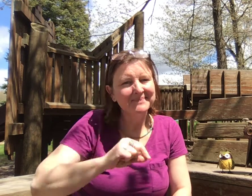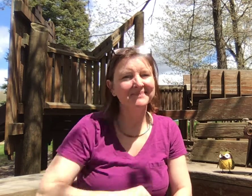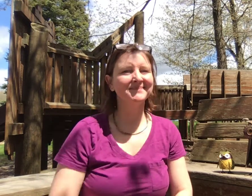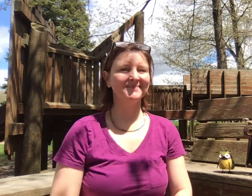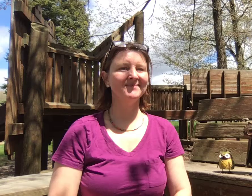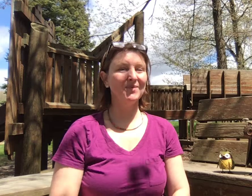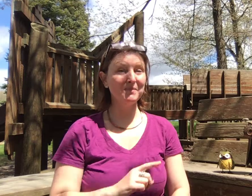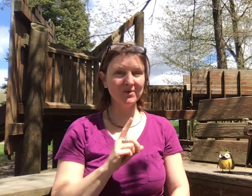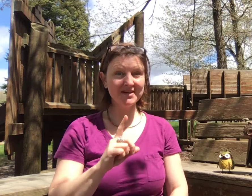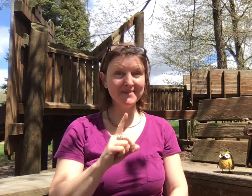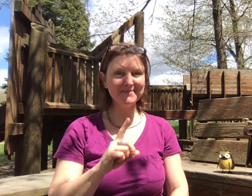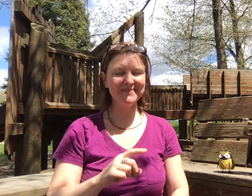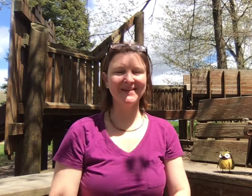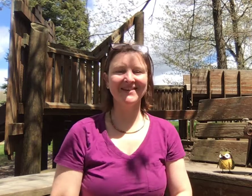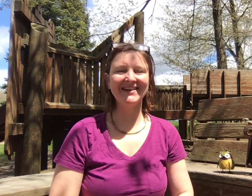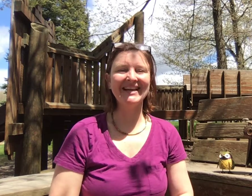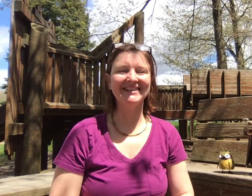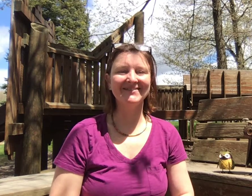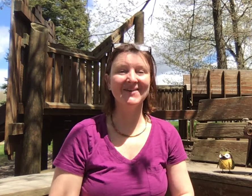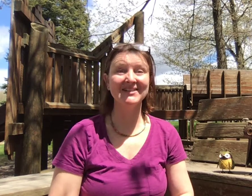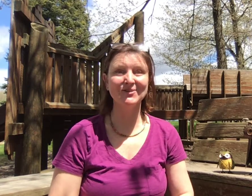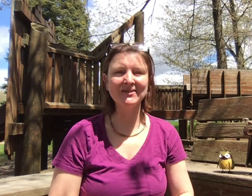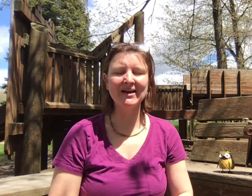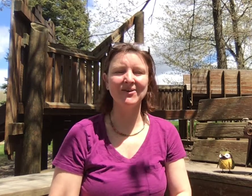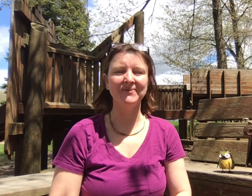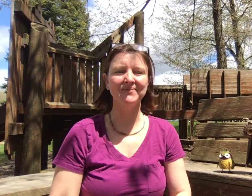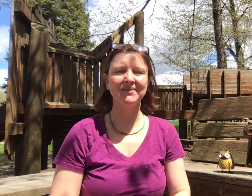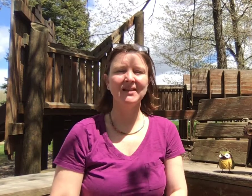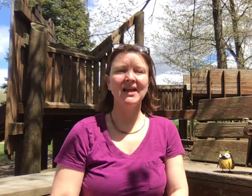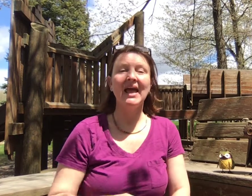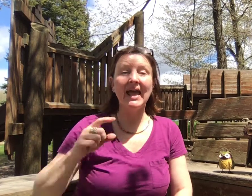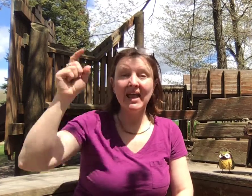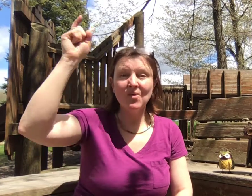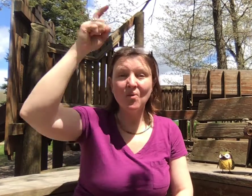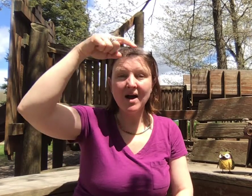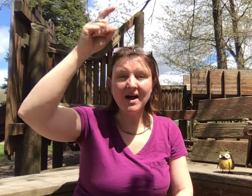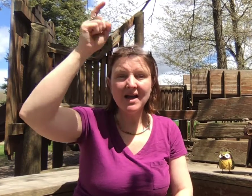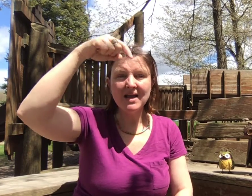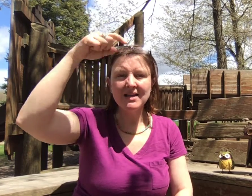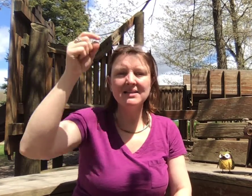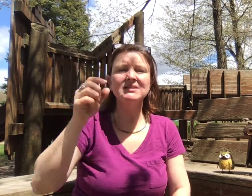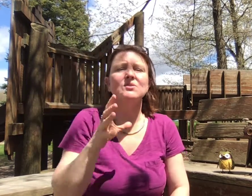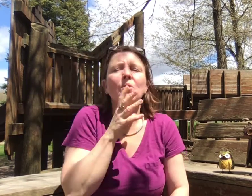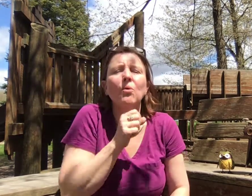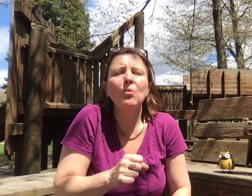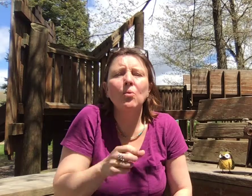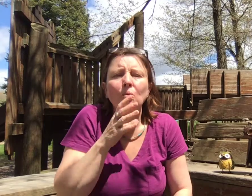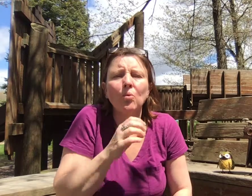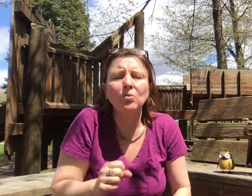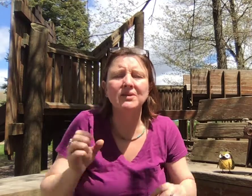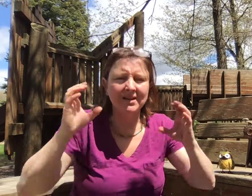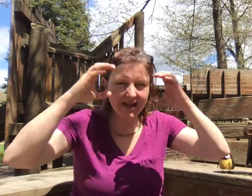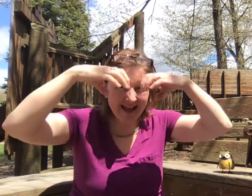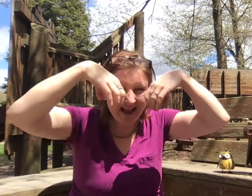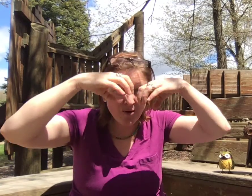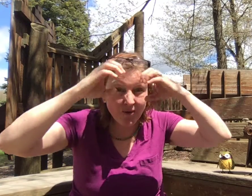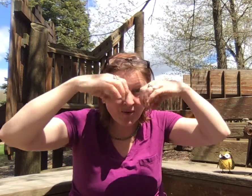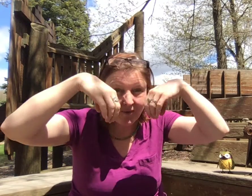The more she spoke. The less she spoke.